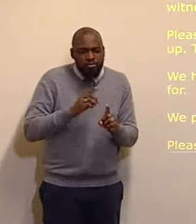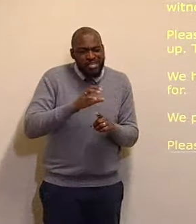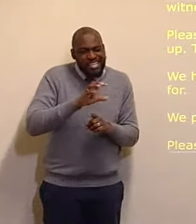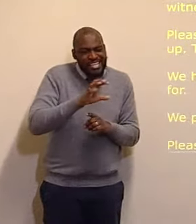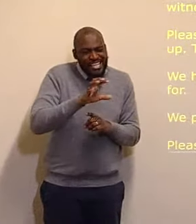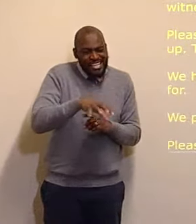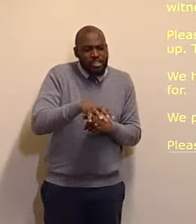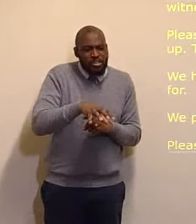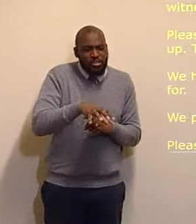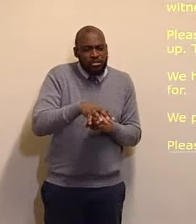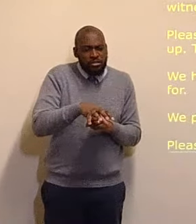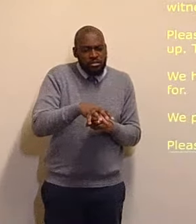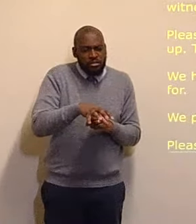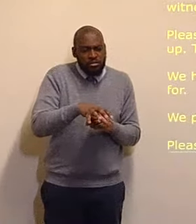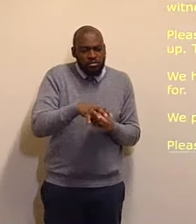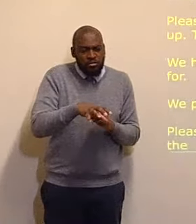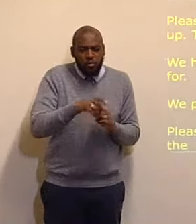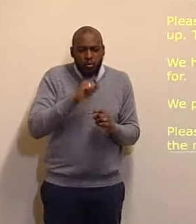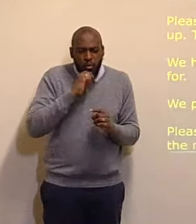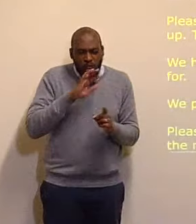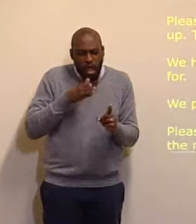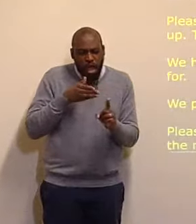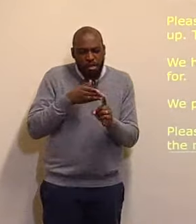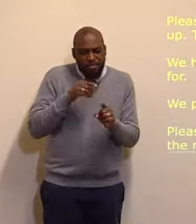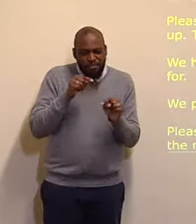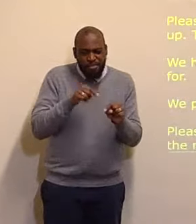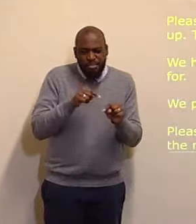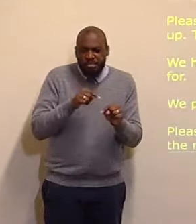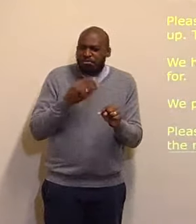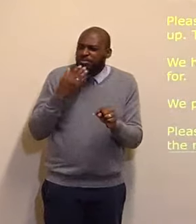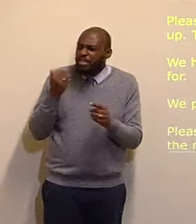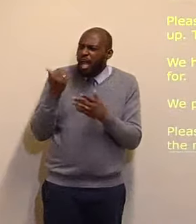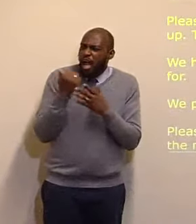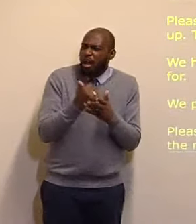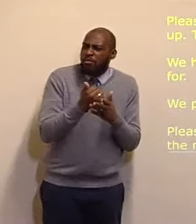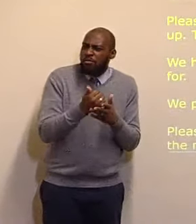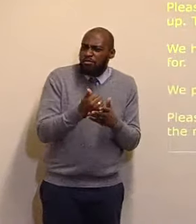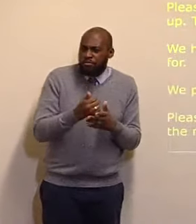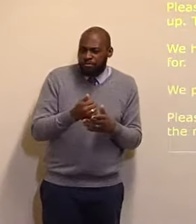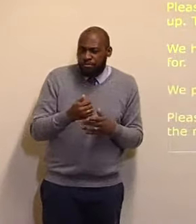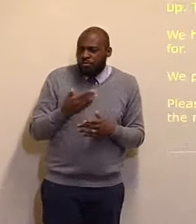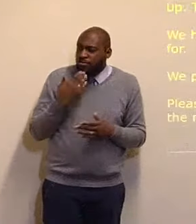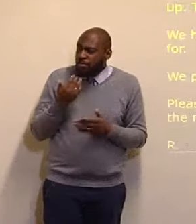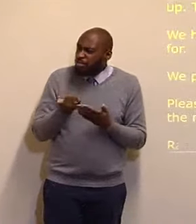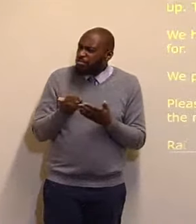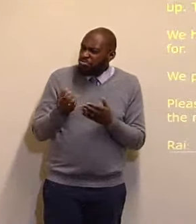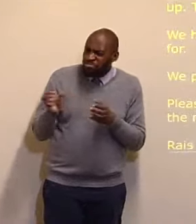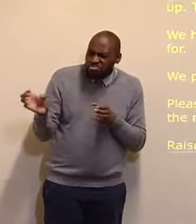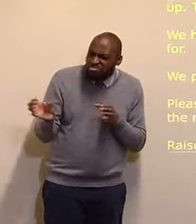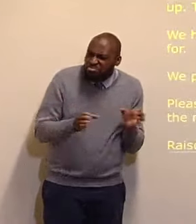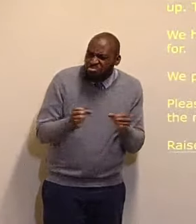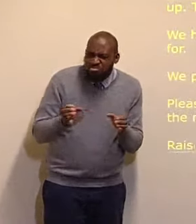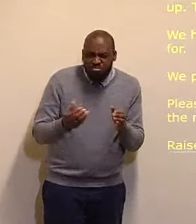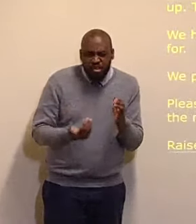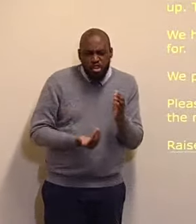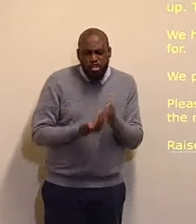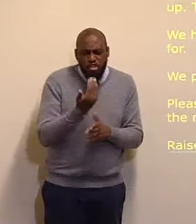pray, that thou, thou will raise, even new preachers, young preachers, who are bold, and who are, who are